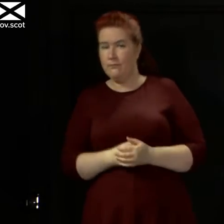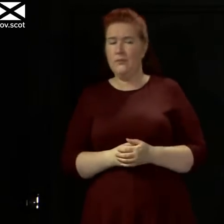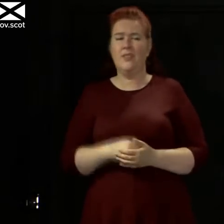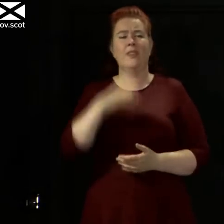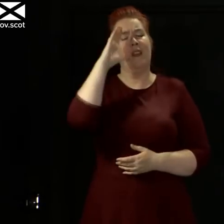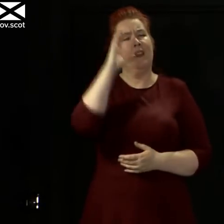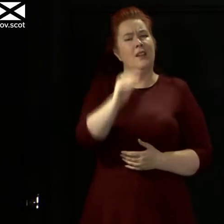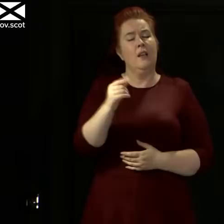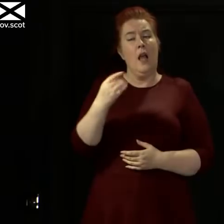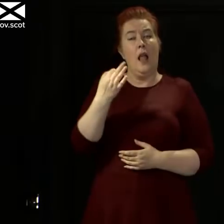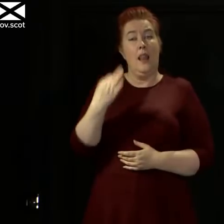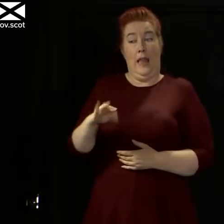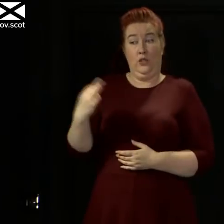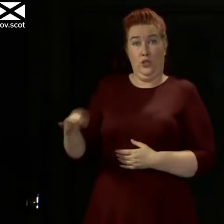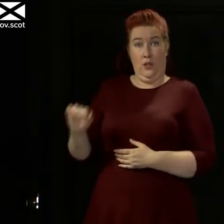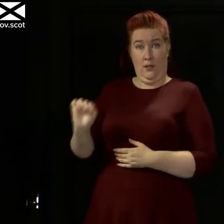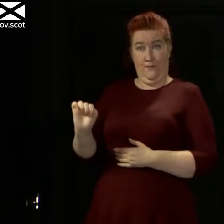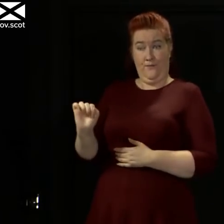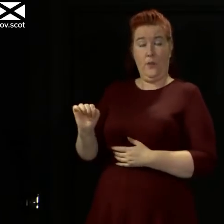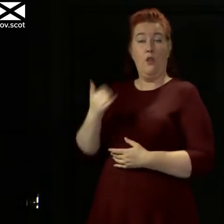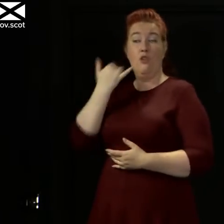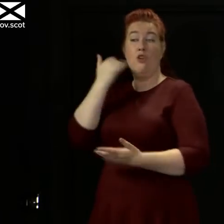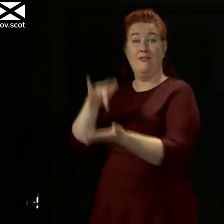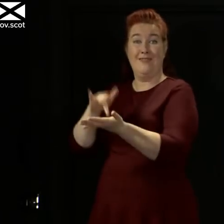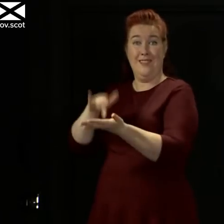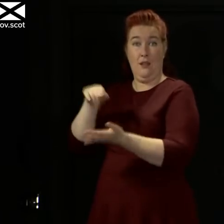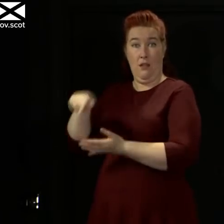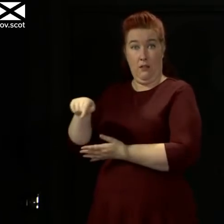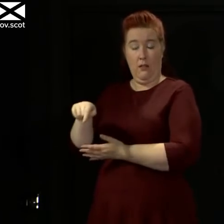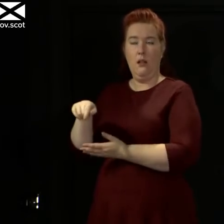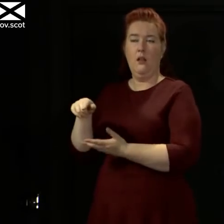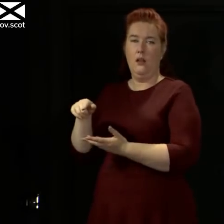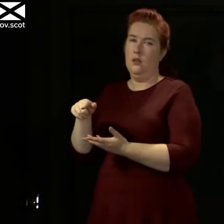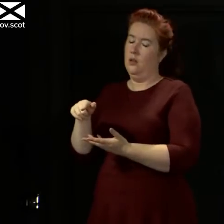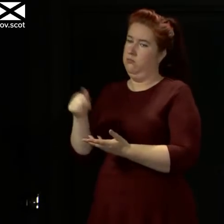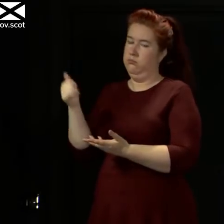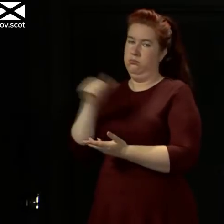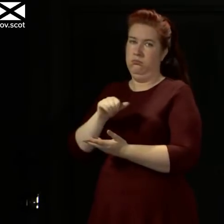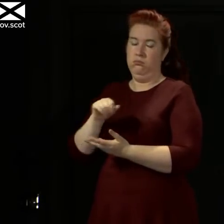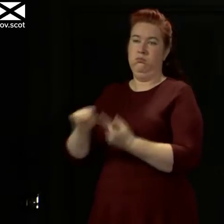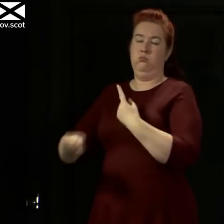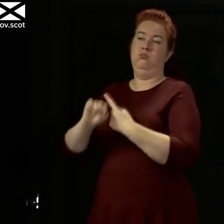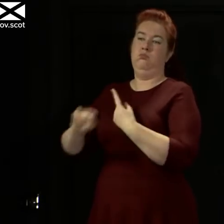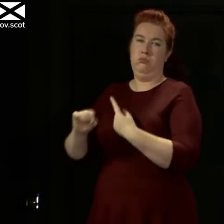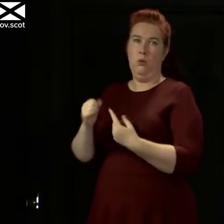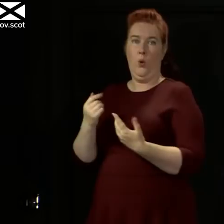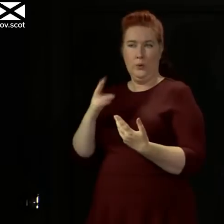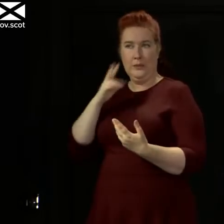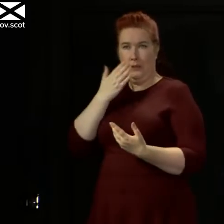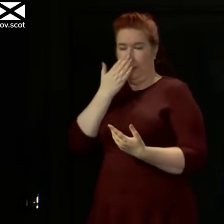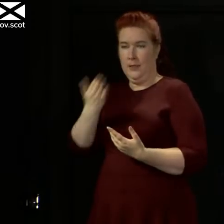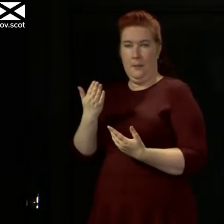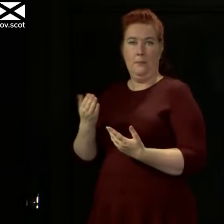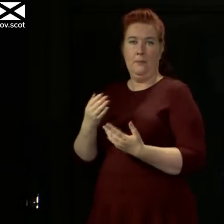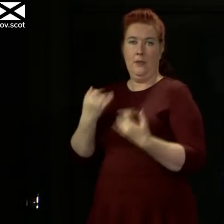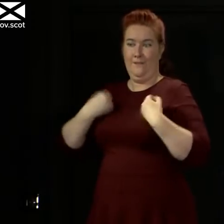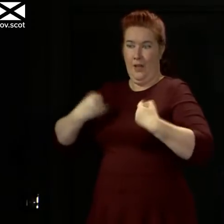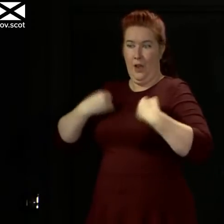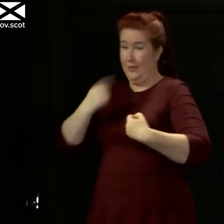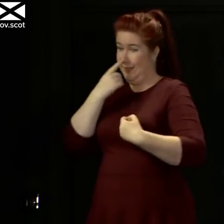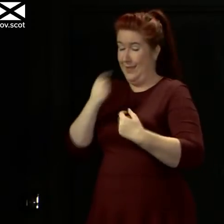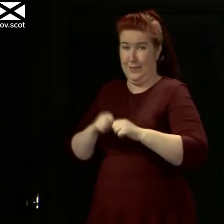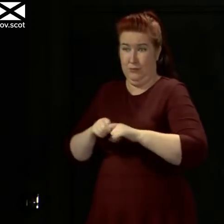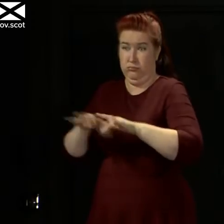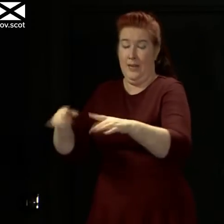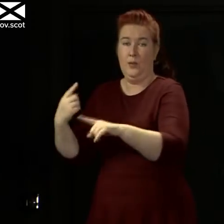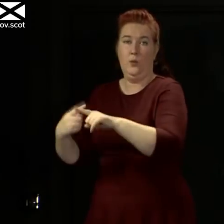centre outbreak is a salutary reminder to us of how easily the virus can spread in settings like